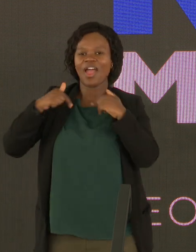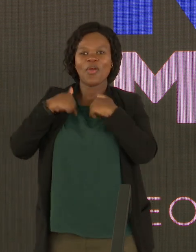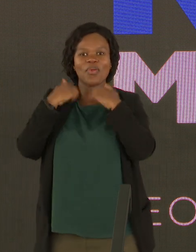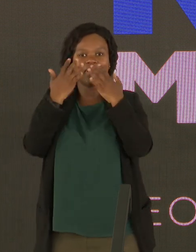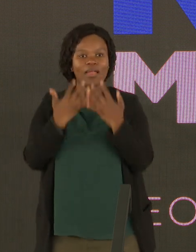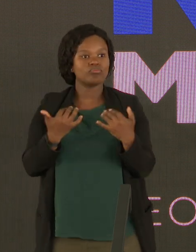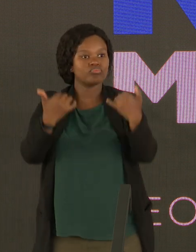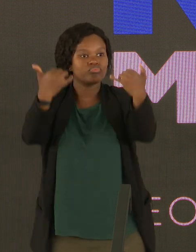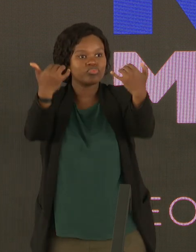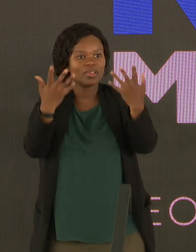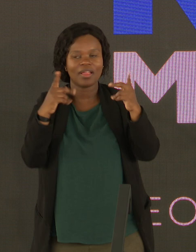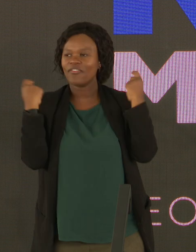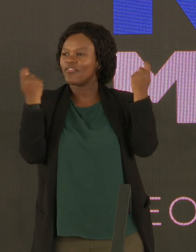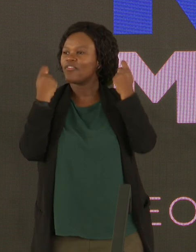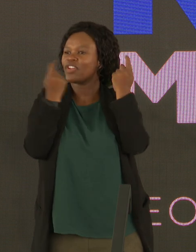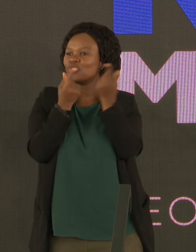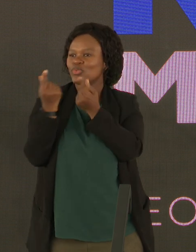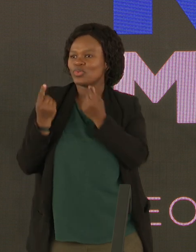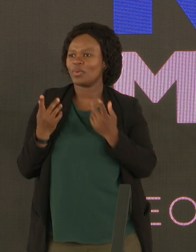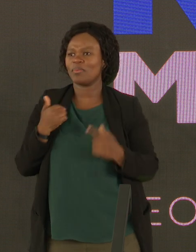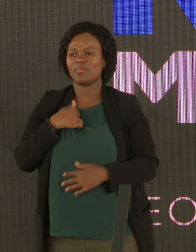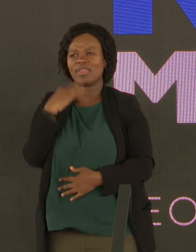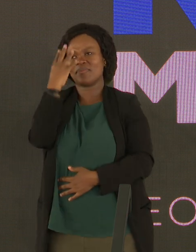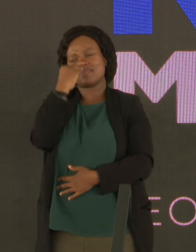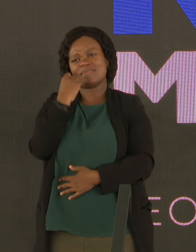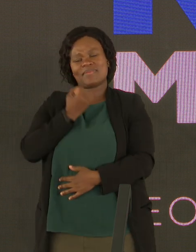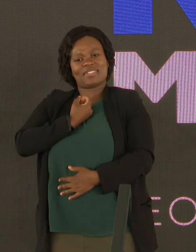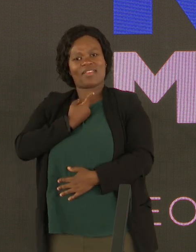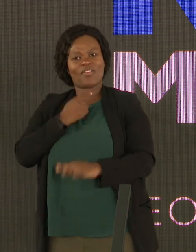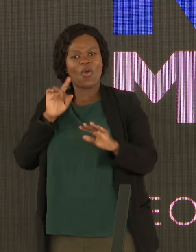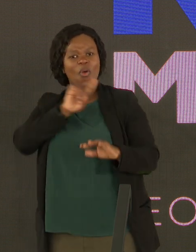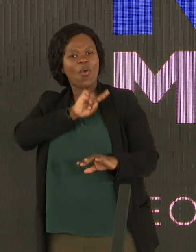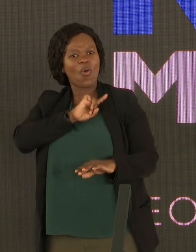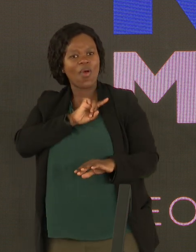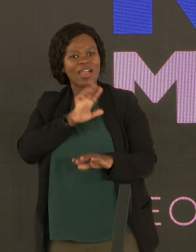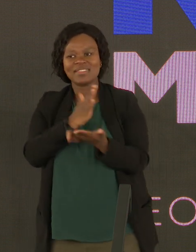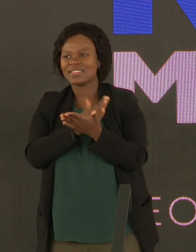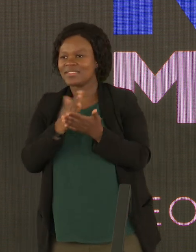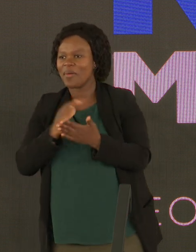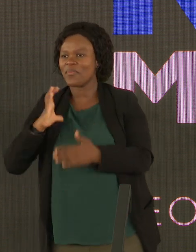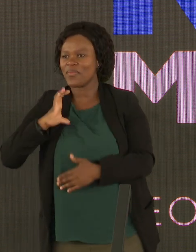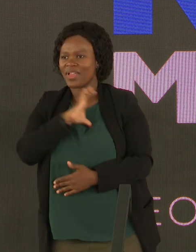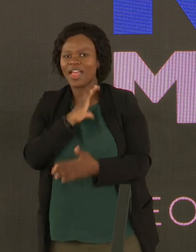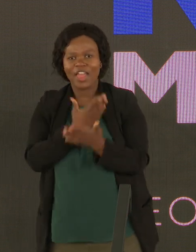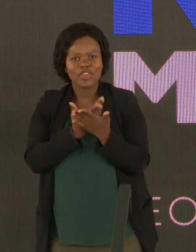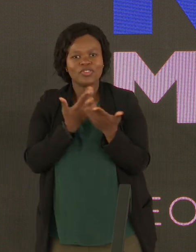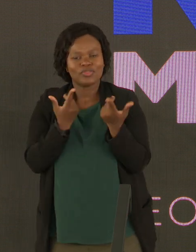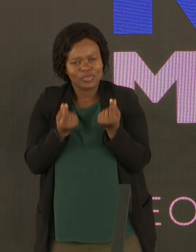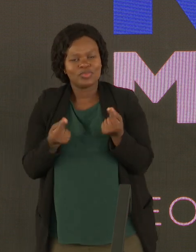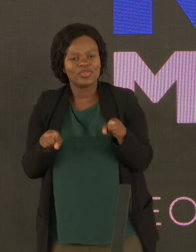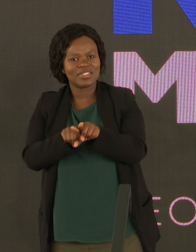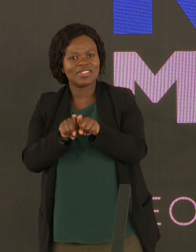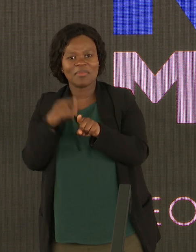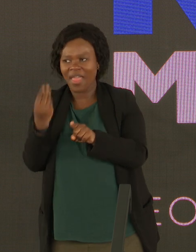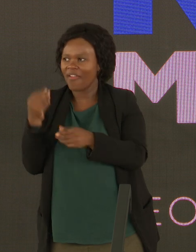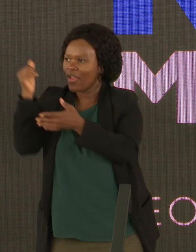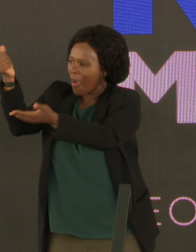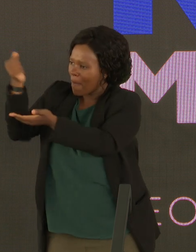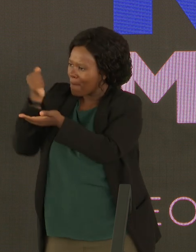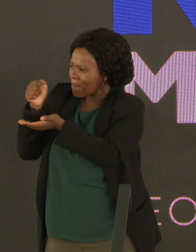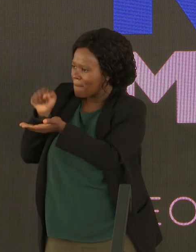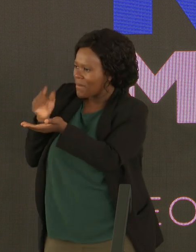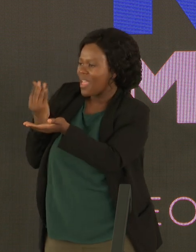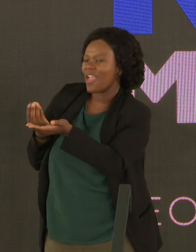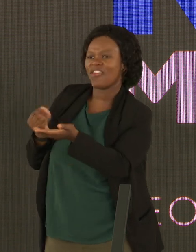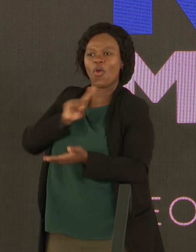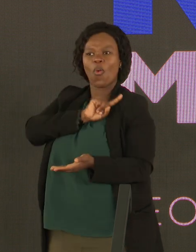to people. And I asked myself, why don't local councillors do that? They've got access to municipal budgets. They have resources. Why do